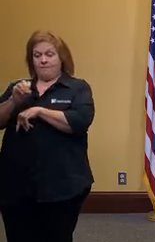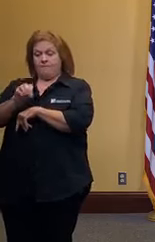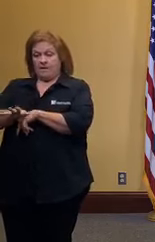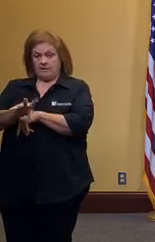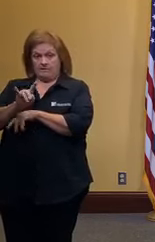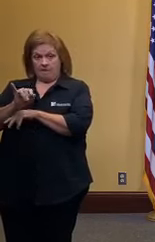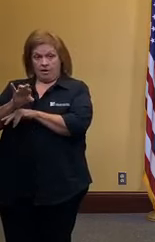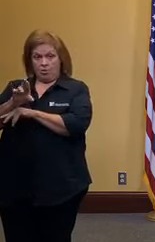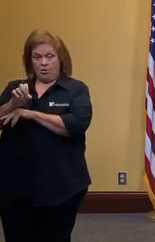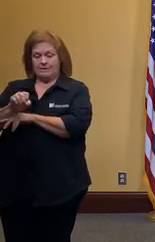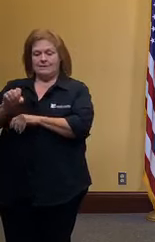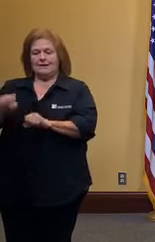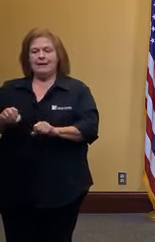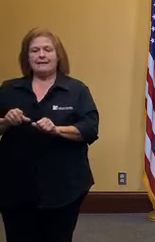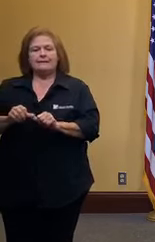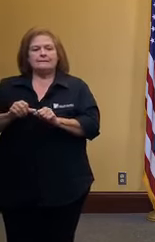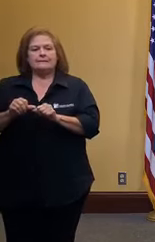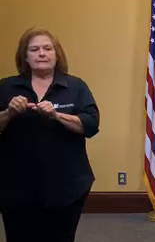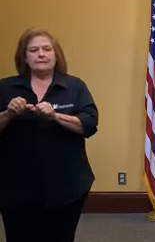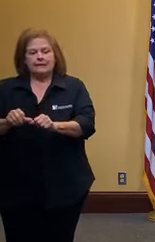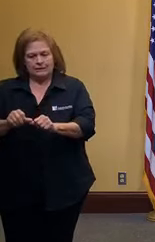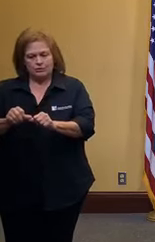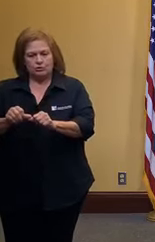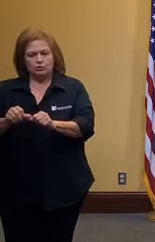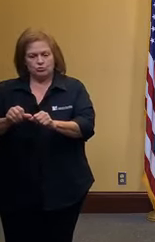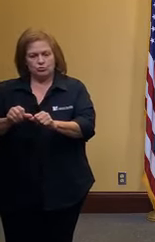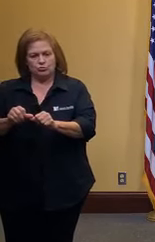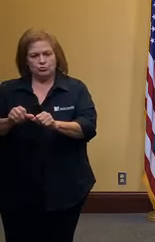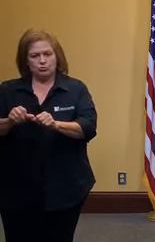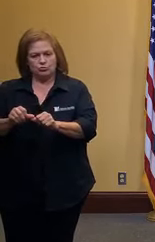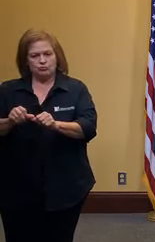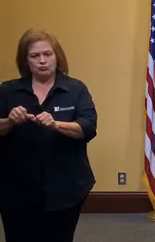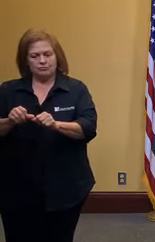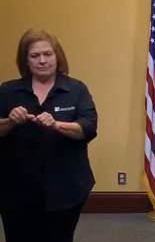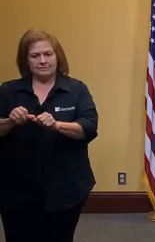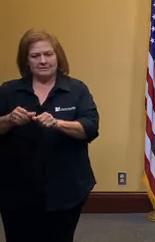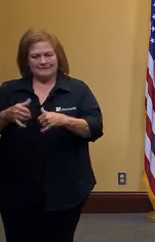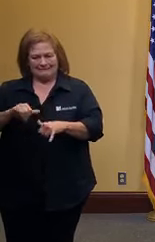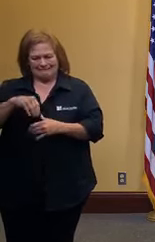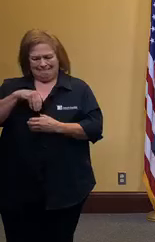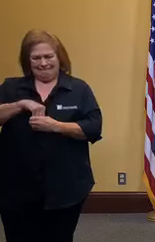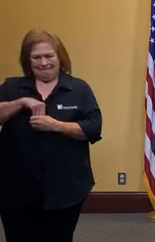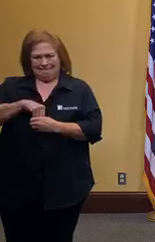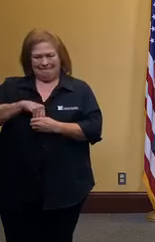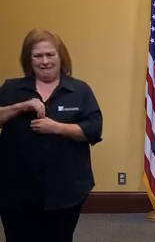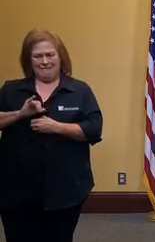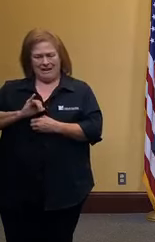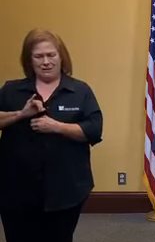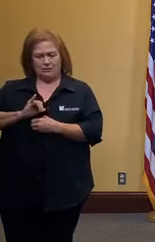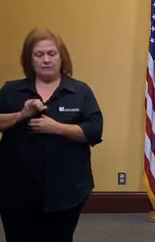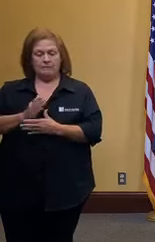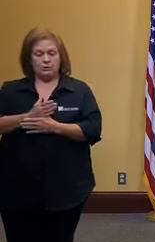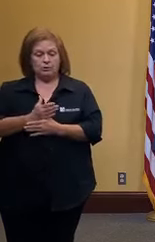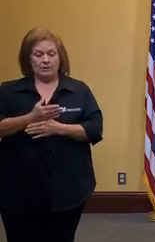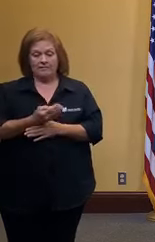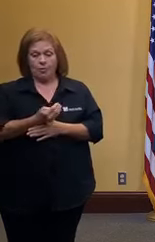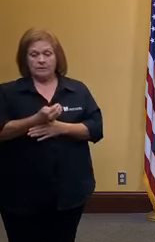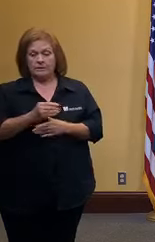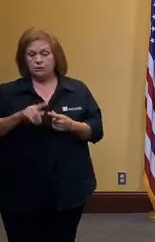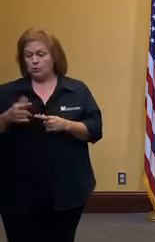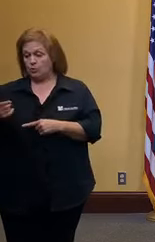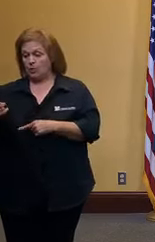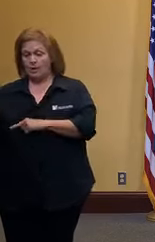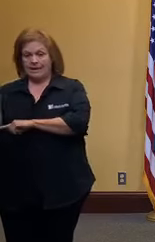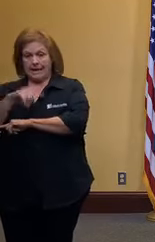virus can continue to be a continue to be infectious for somewhere between 14 to